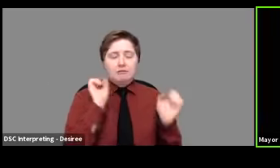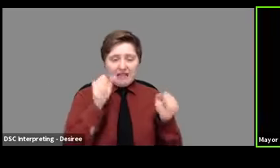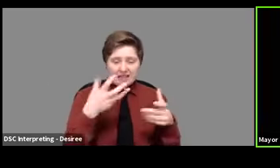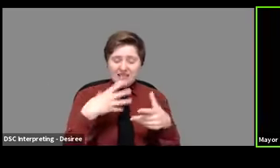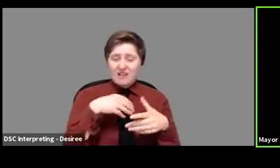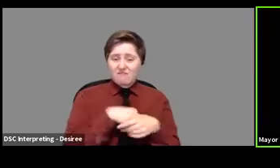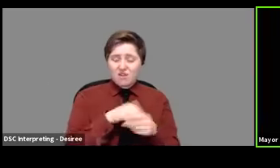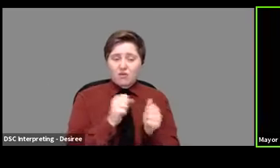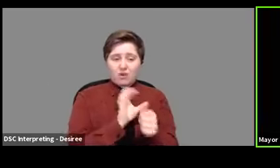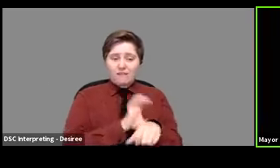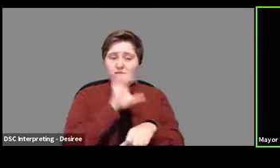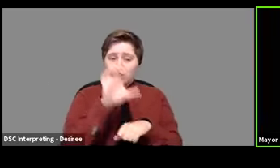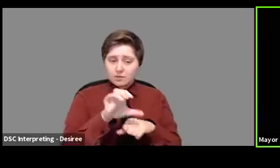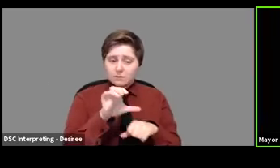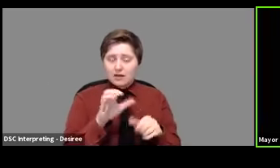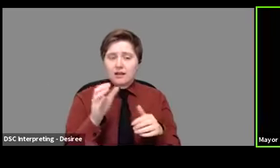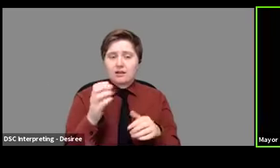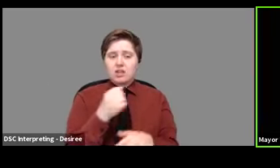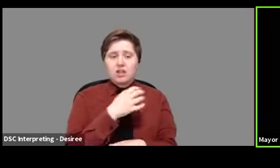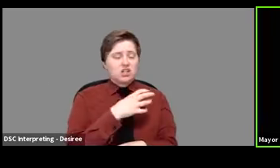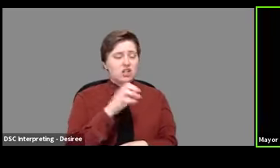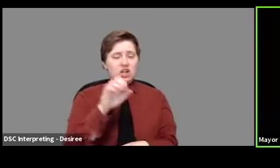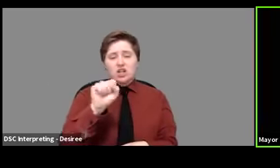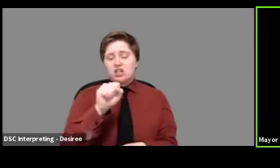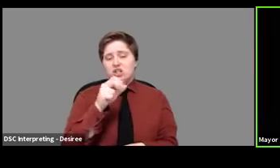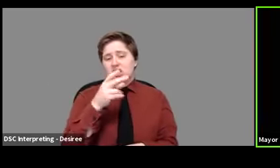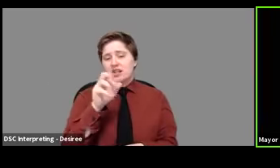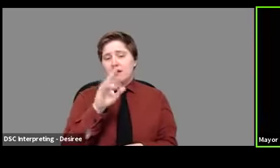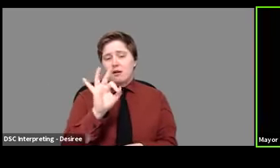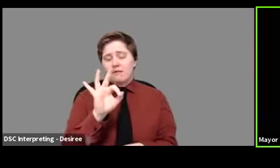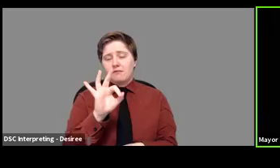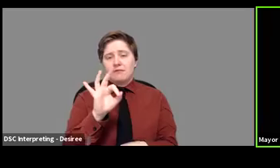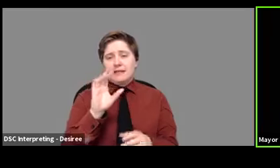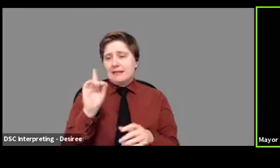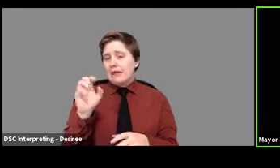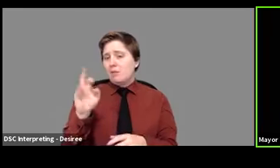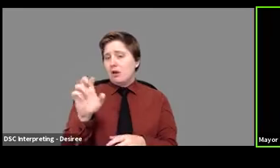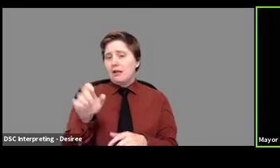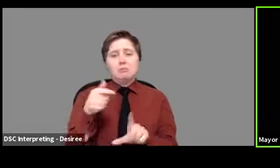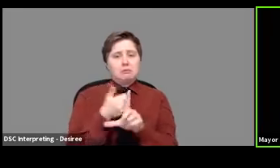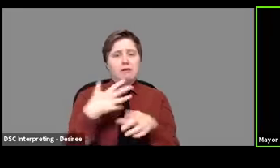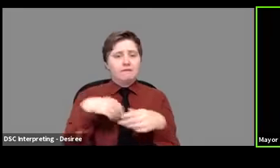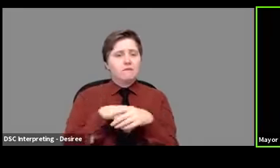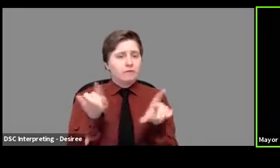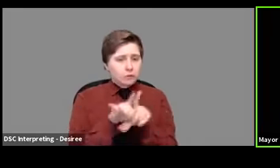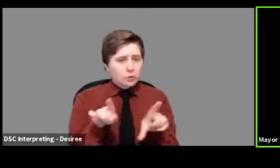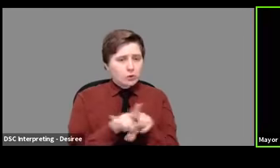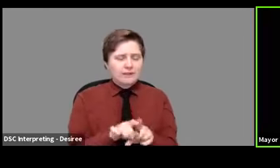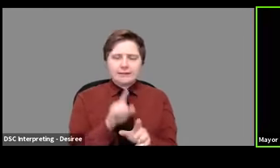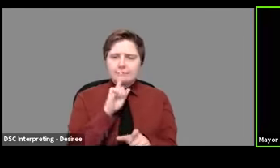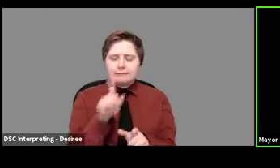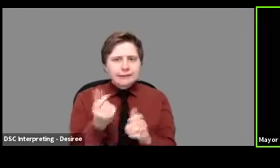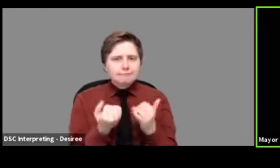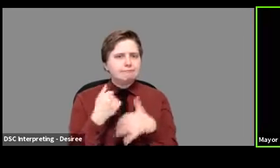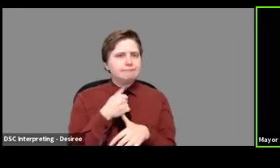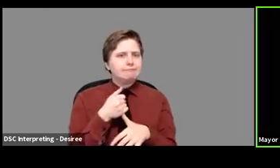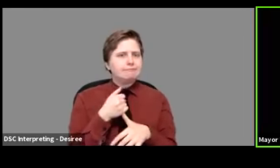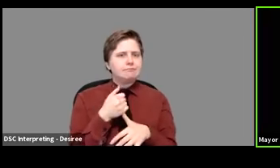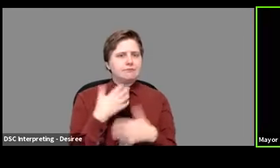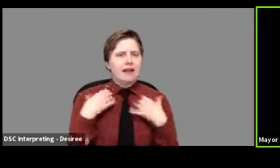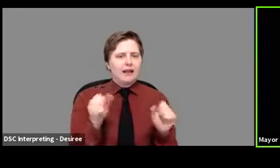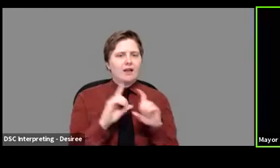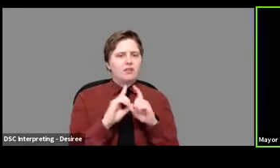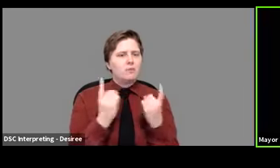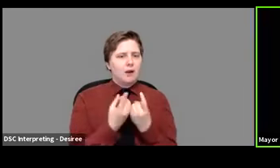role in enforcement and sheriff's deputies play a role in enforcement, um, it's primarily the health